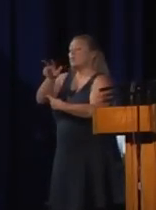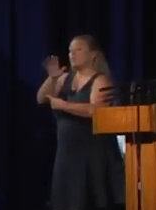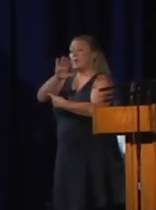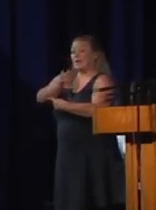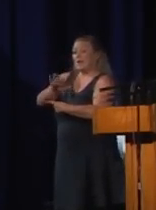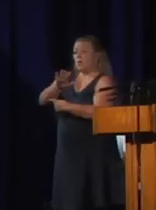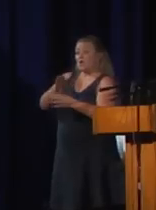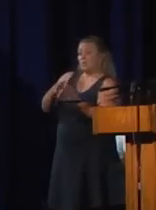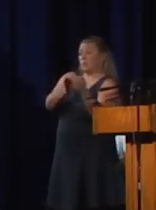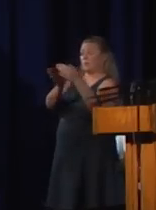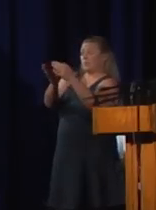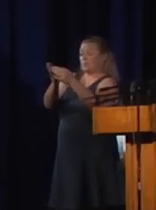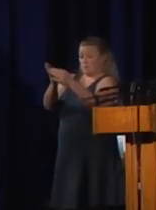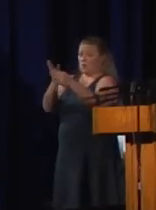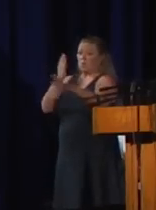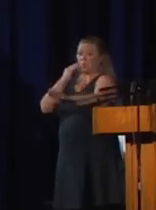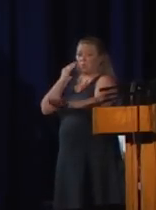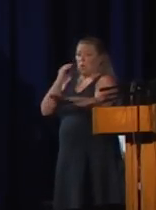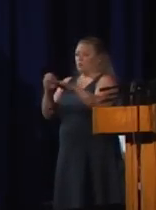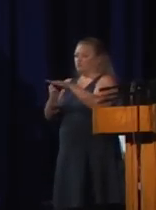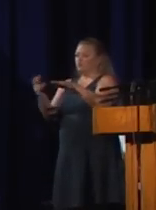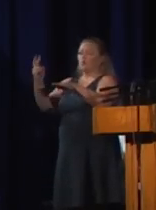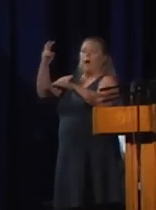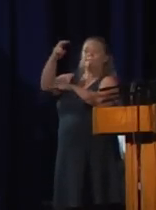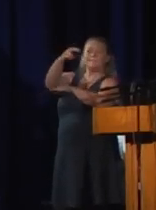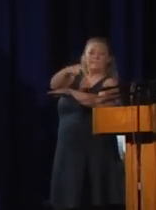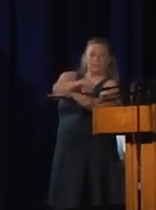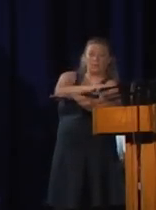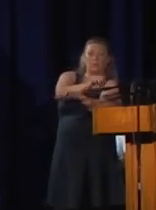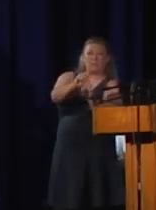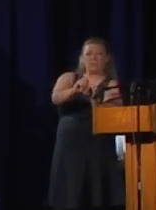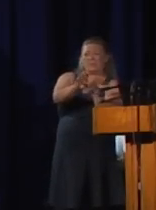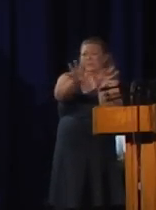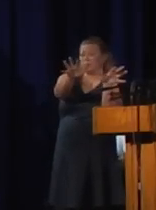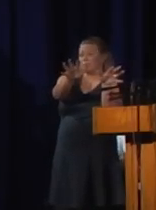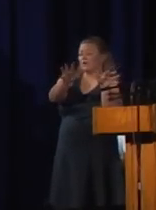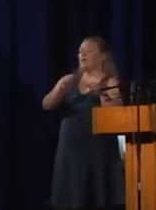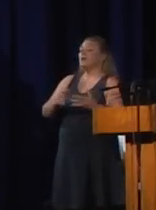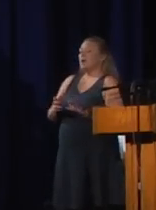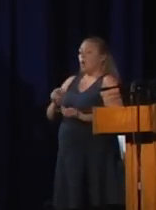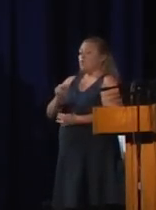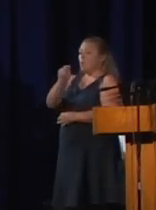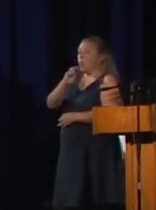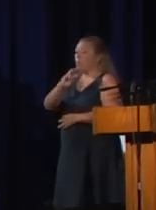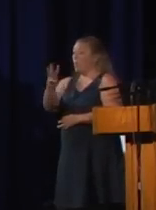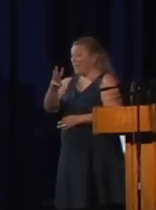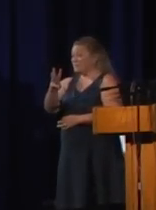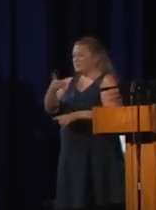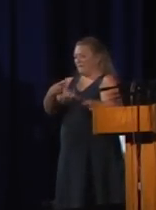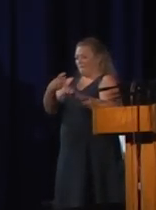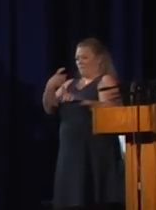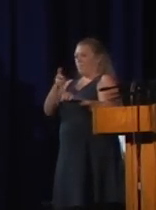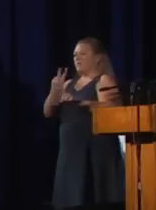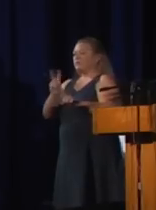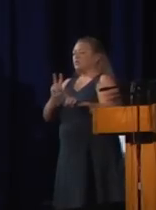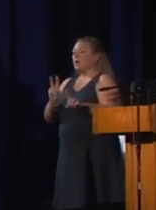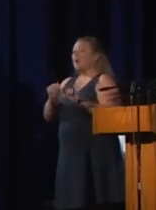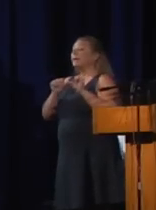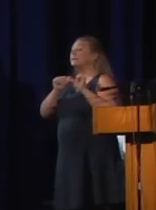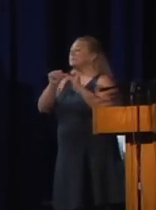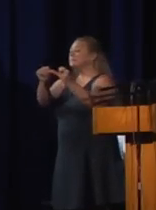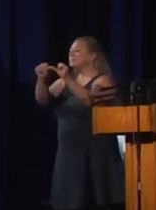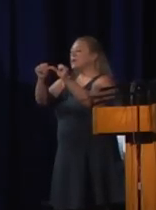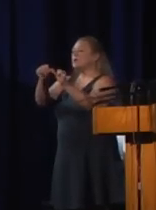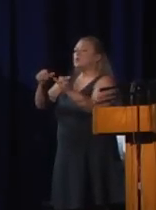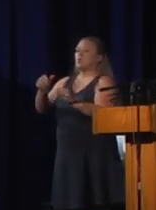the fire jumped Highway 33 and was established on our oil lease properties that run north and west of Ventura. It continued all the way along